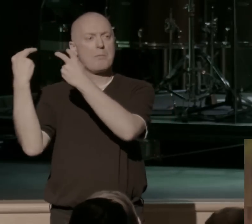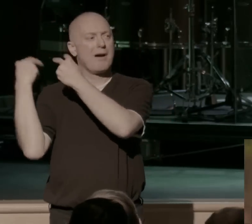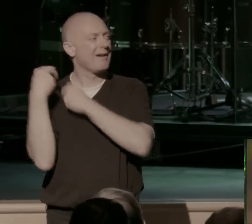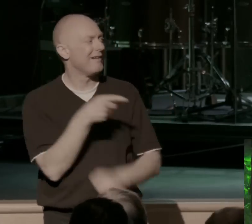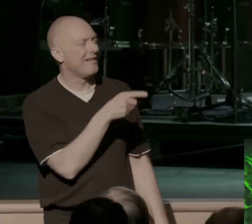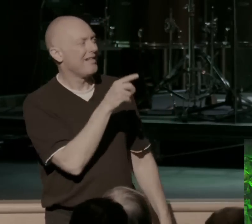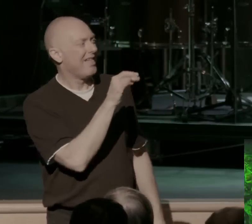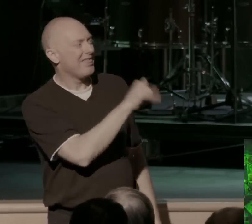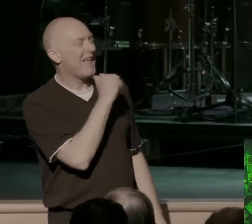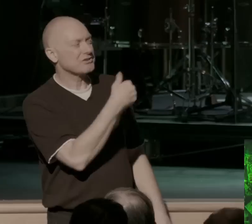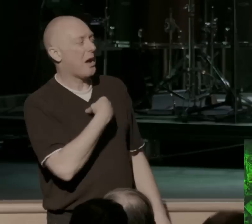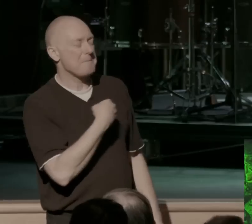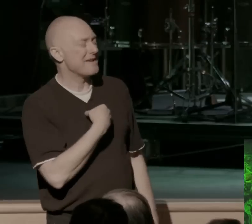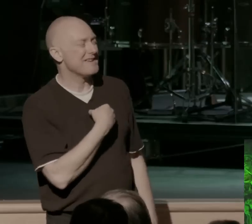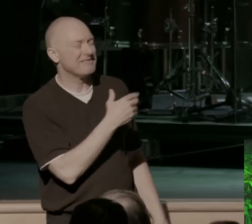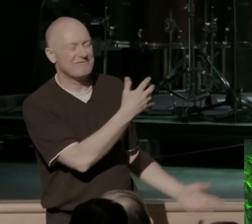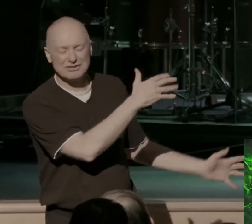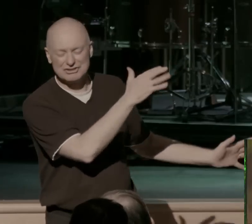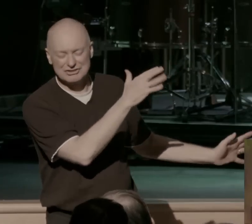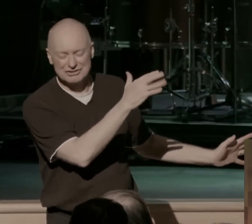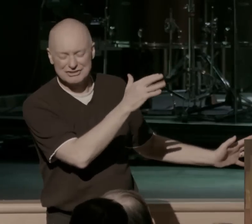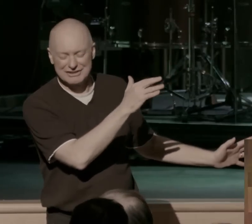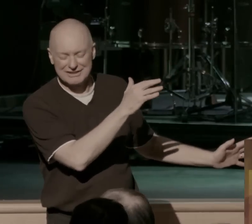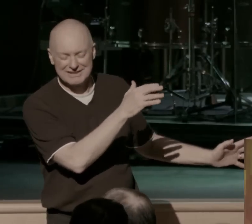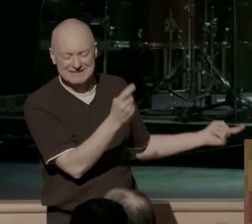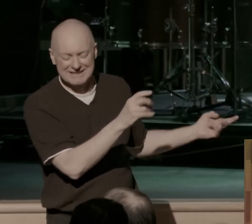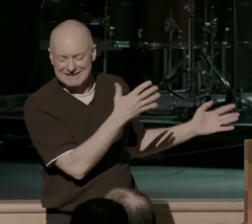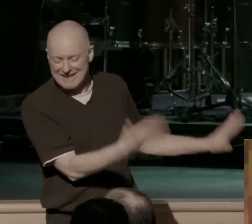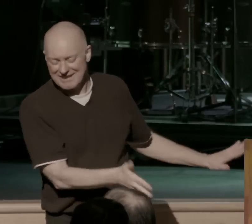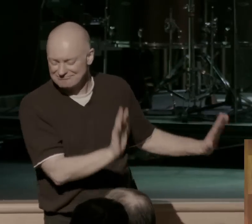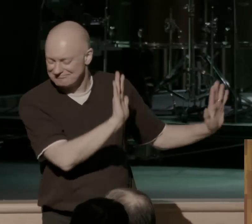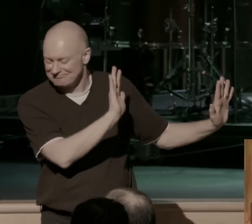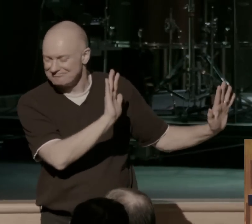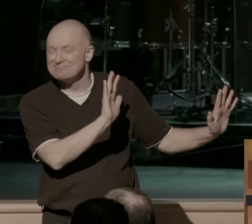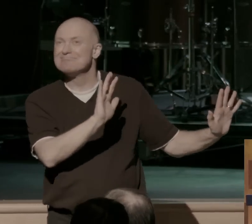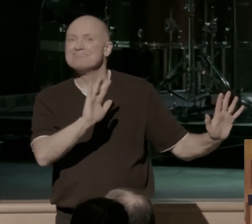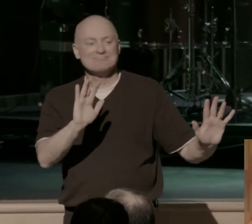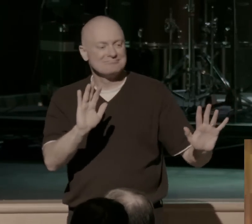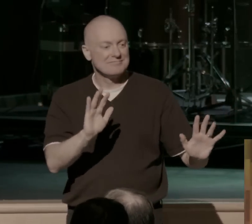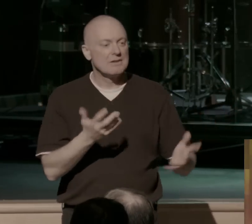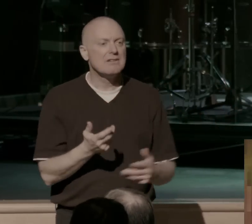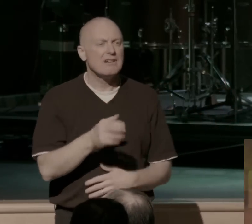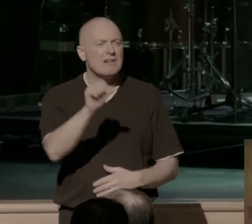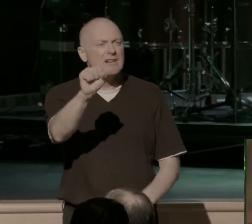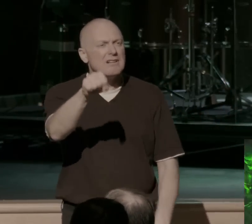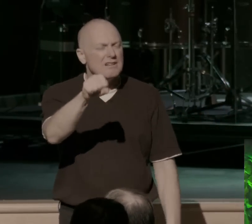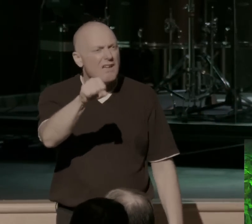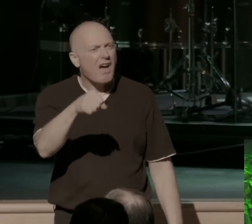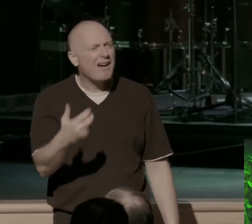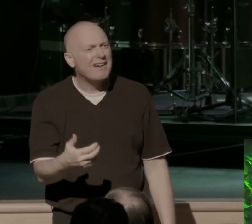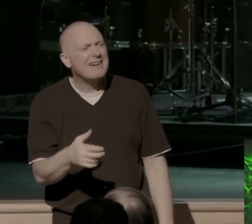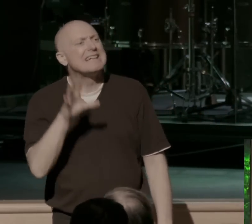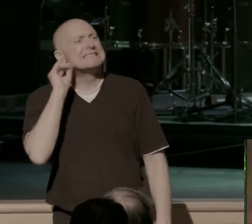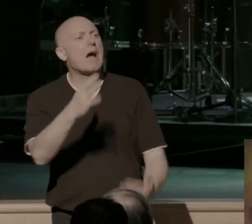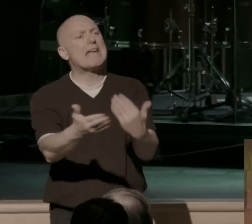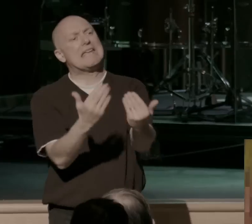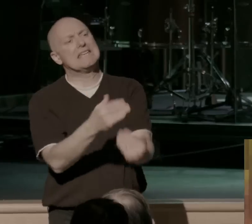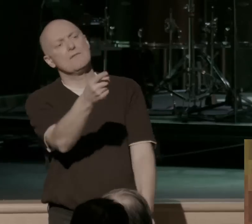Sin is dead, and I want to turn. And you'd sitting there going, yeah, yeah, that seems real easy up there to just do that sweet little turn and go around. But man,